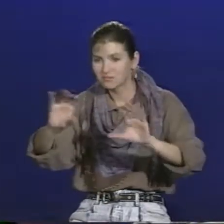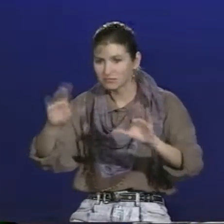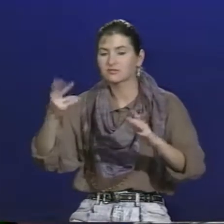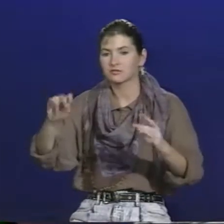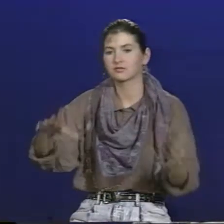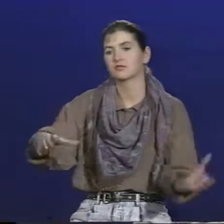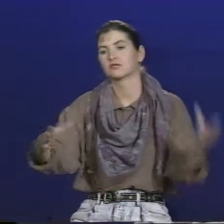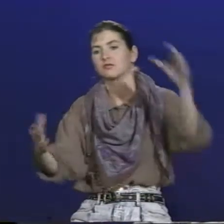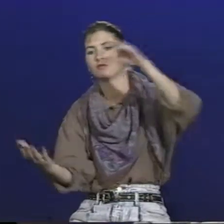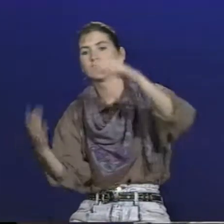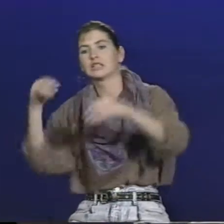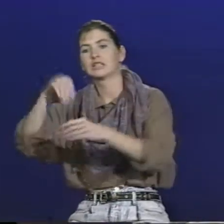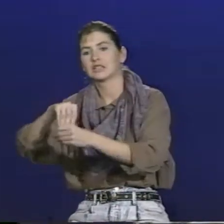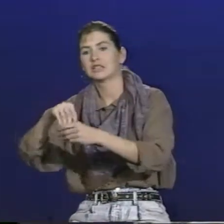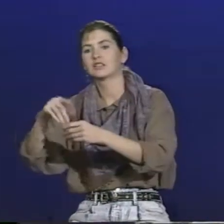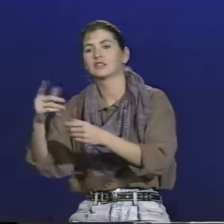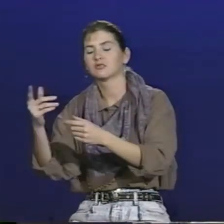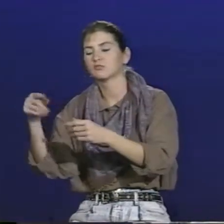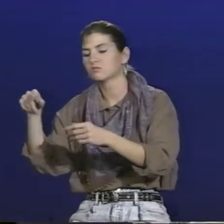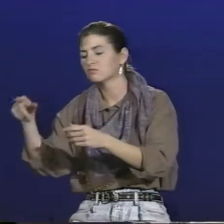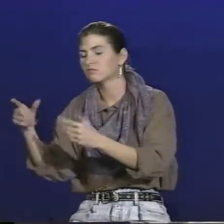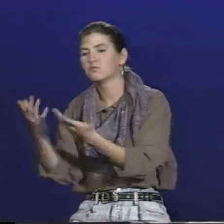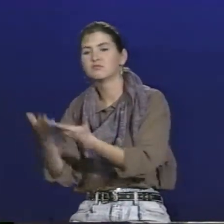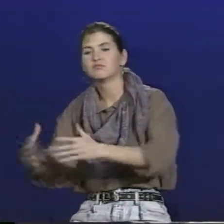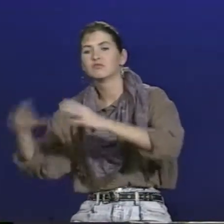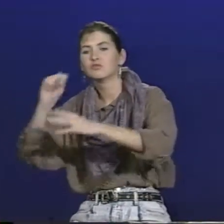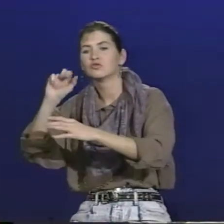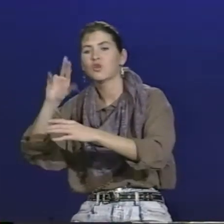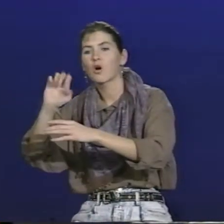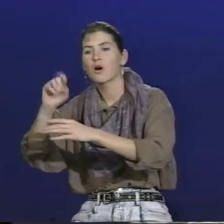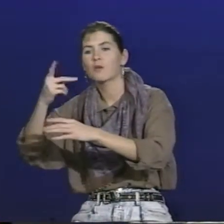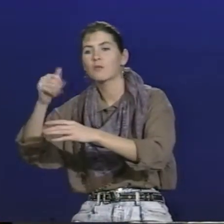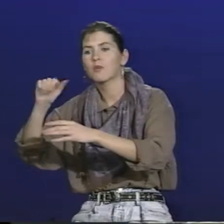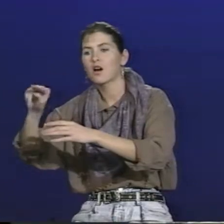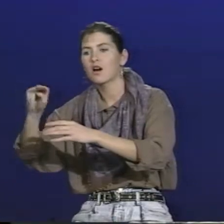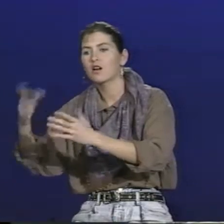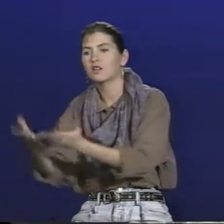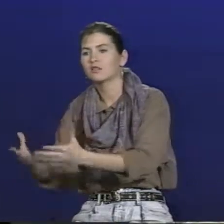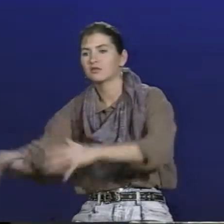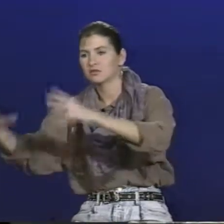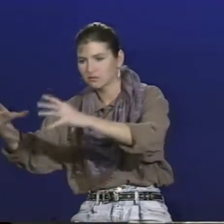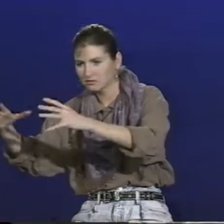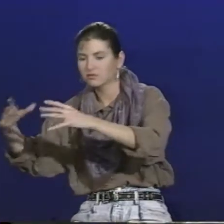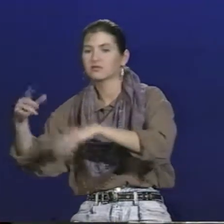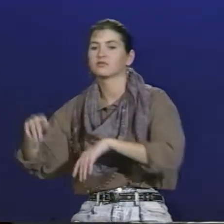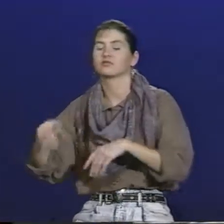juice in the bottom of the pan with your spices in there. You put the juice in a saucepan.